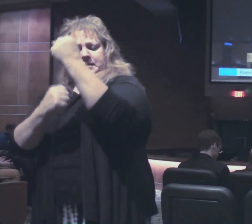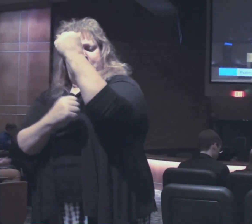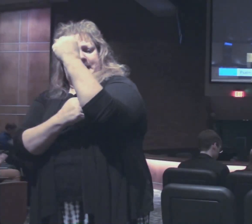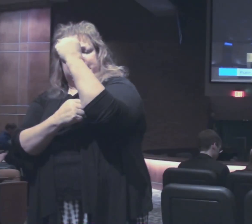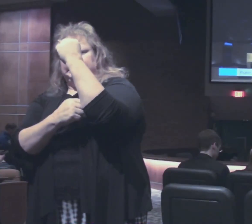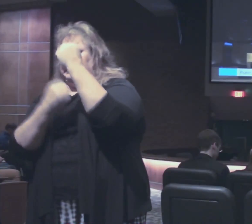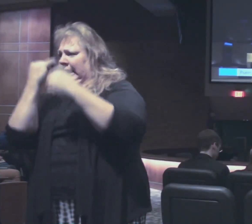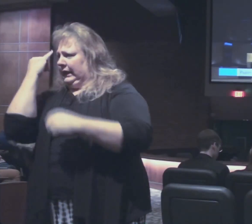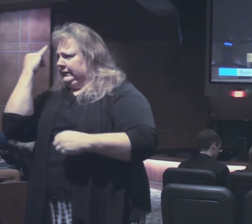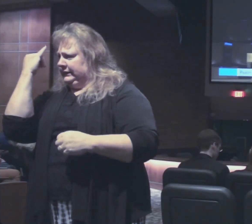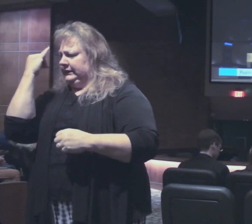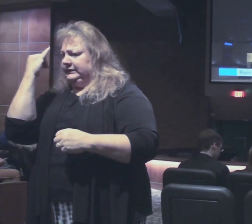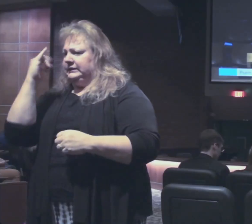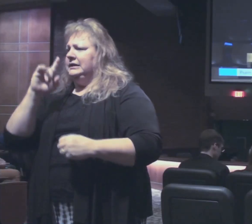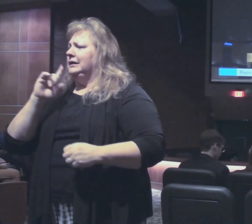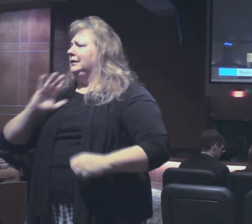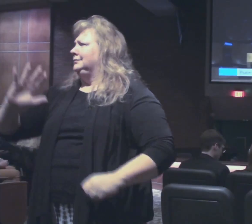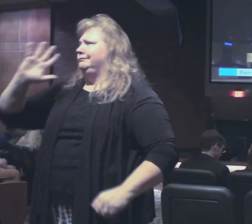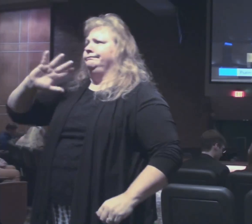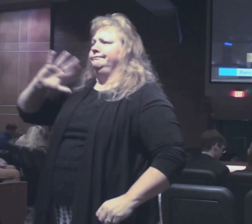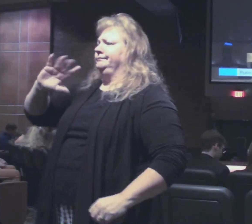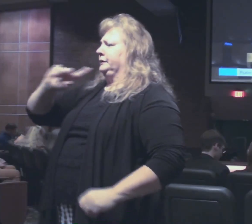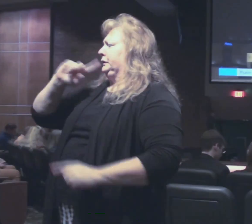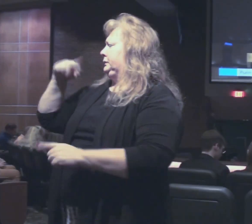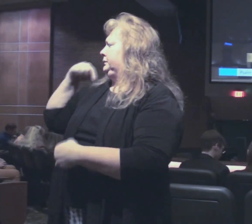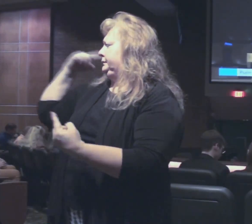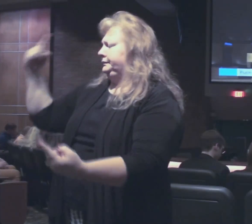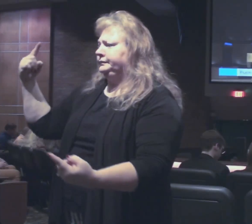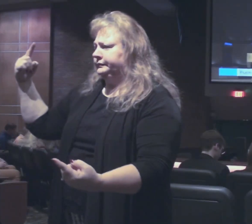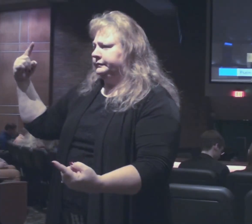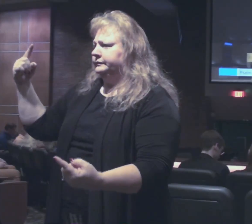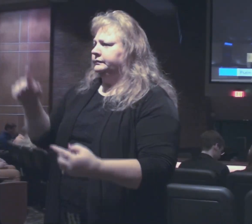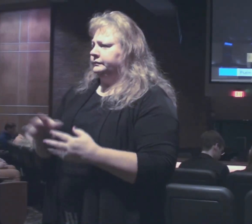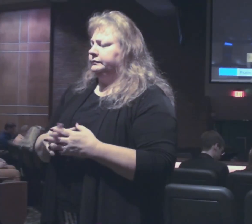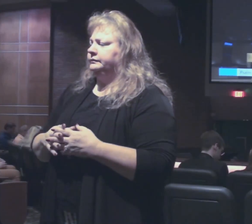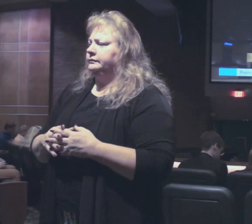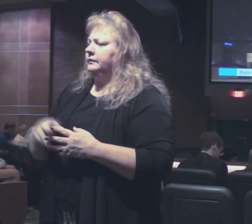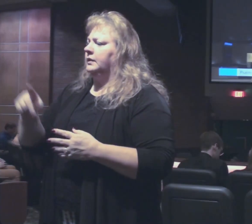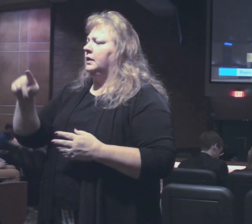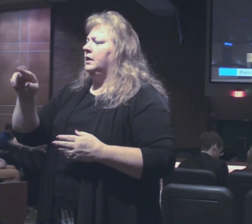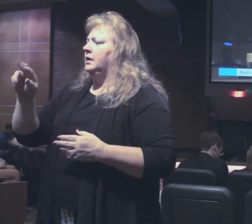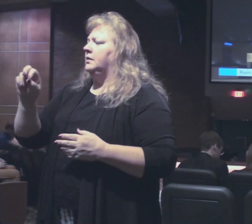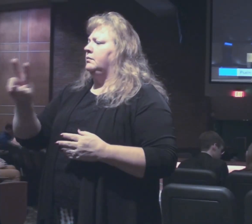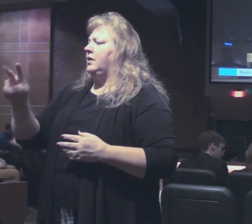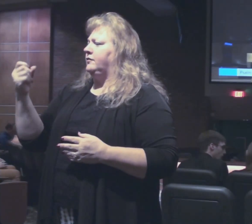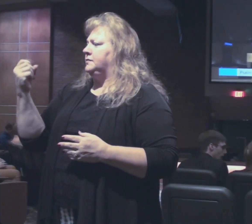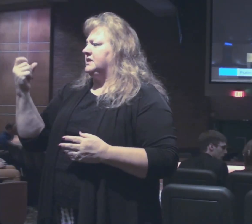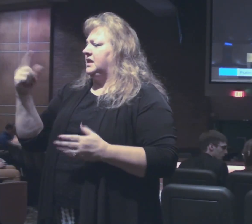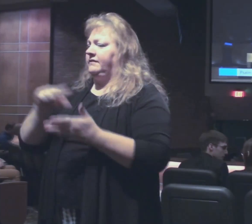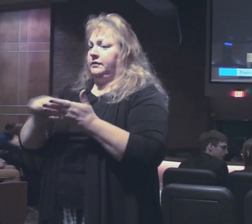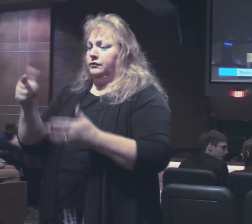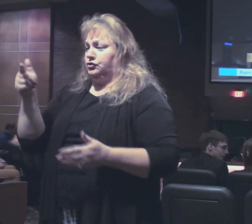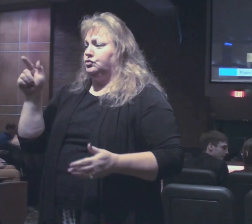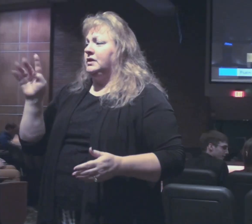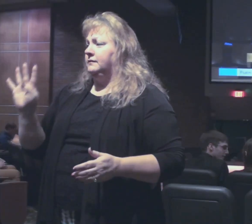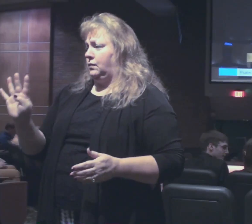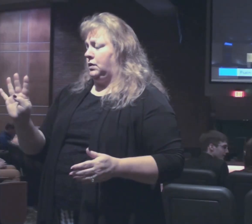giving here were true back for his people in the Old Testament. Proverbs 11, verse 24.